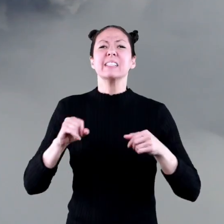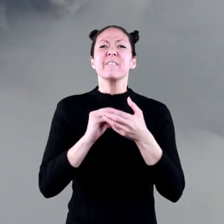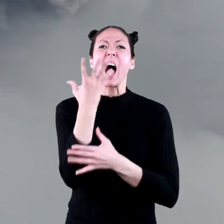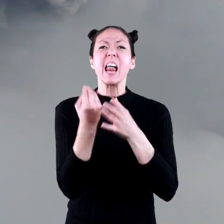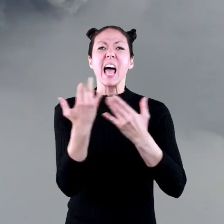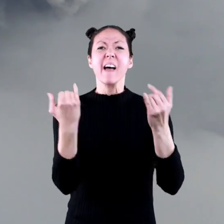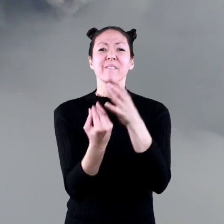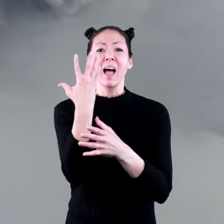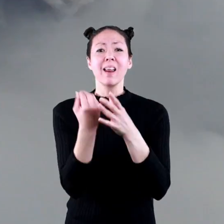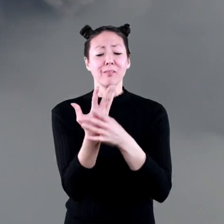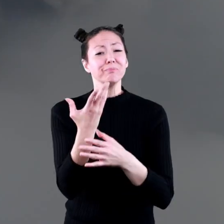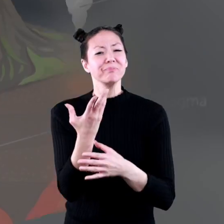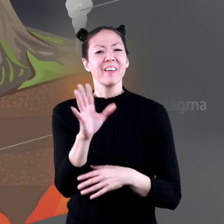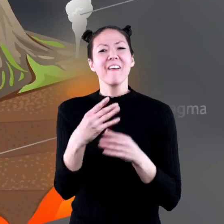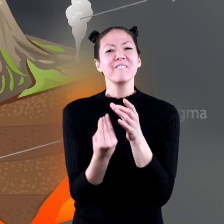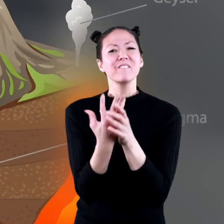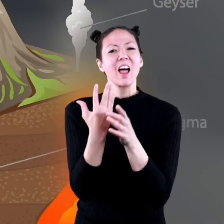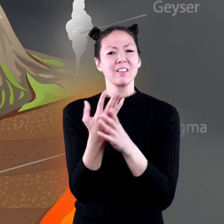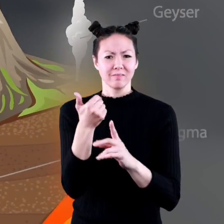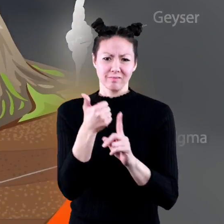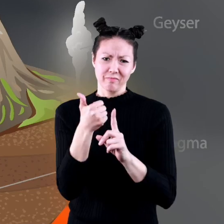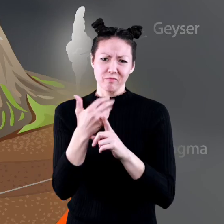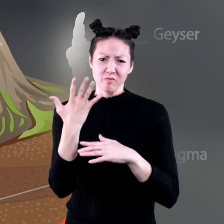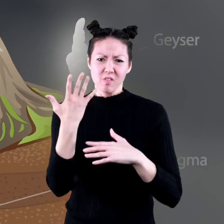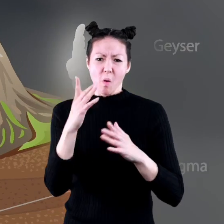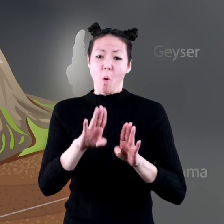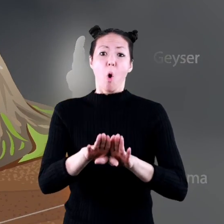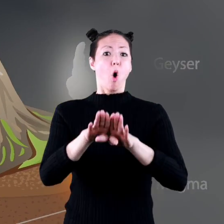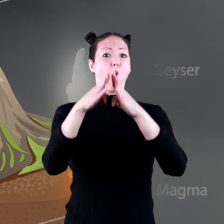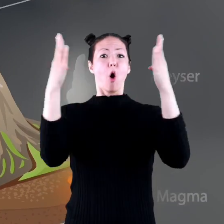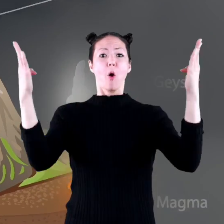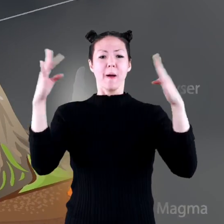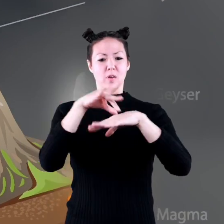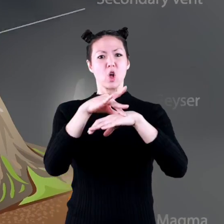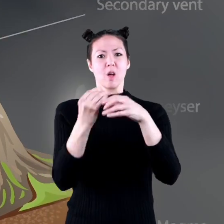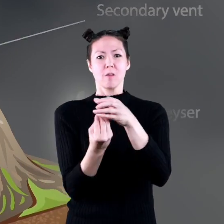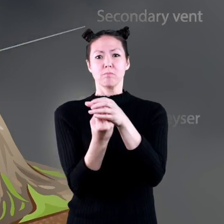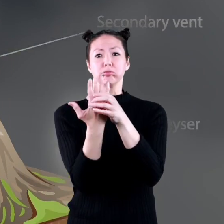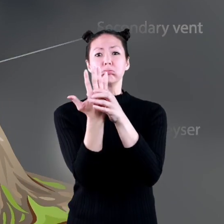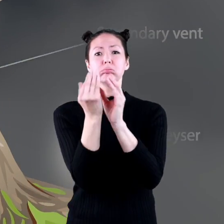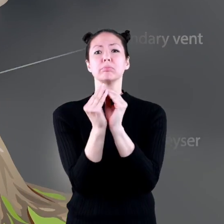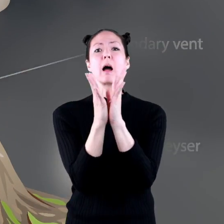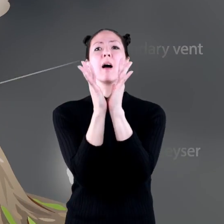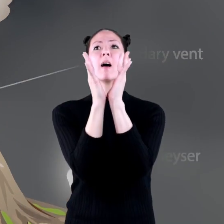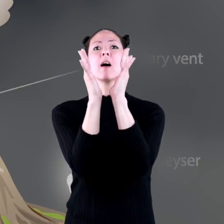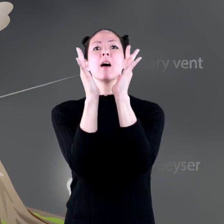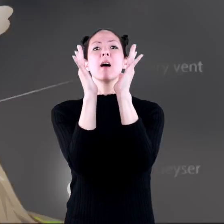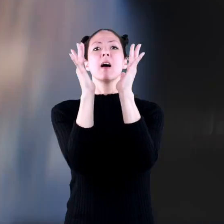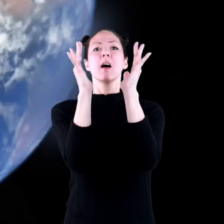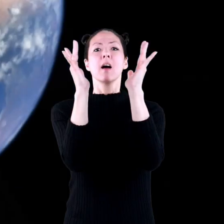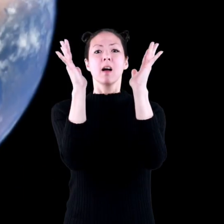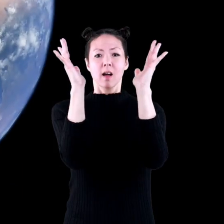volcano! A volcano is a fracture or opening in the earth's crust through which magma escapes.